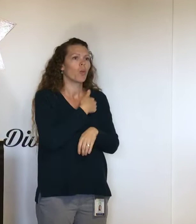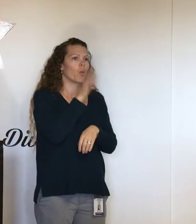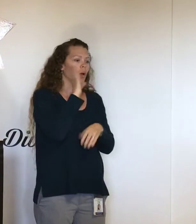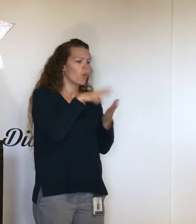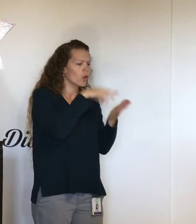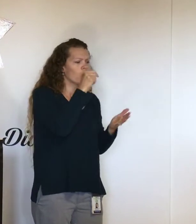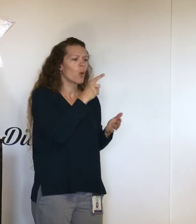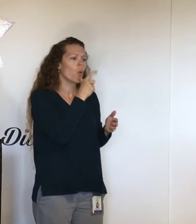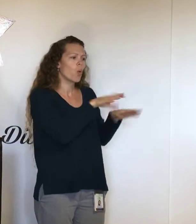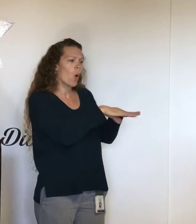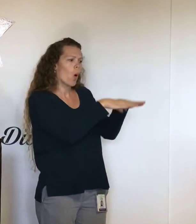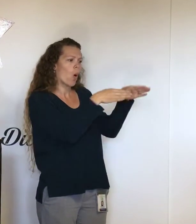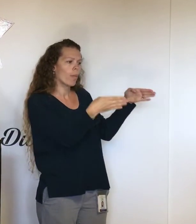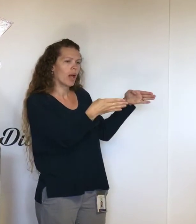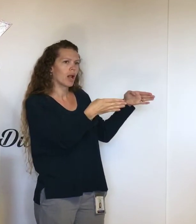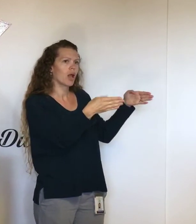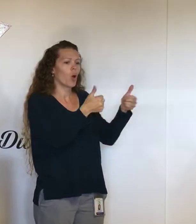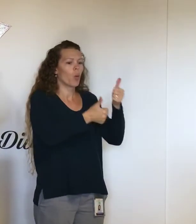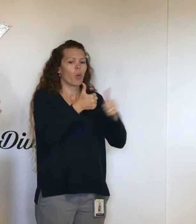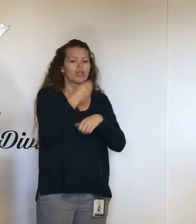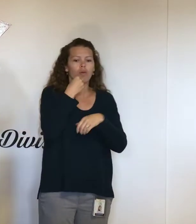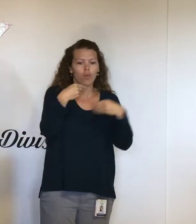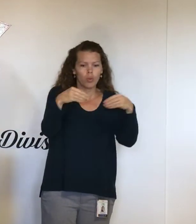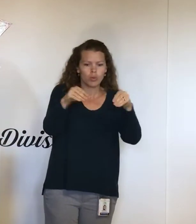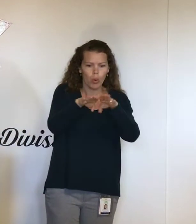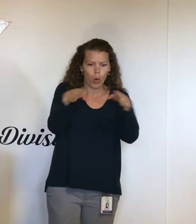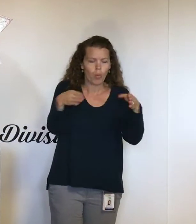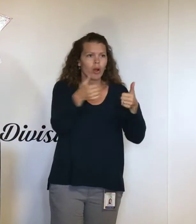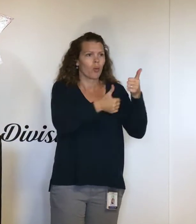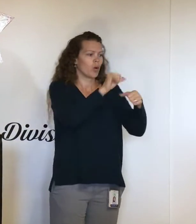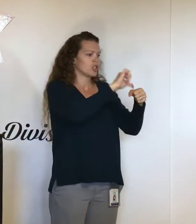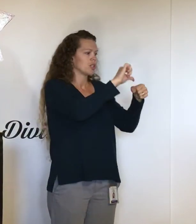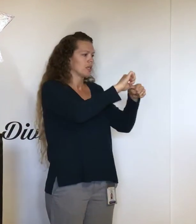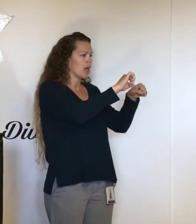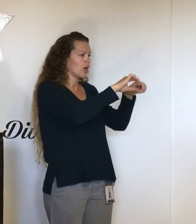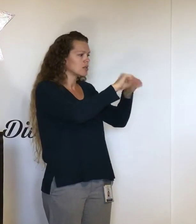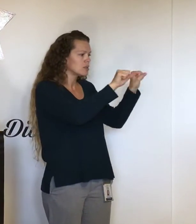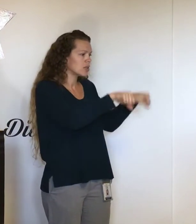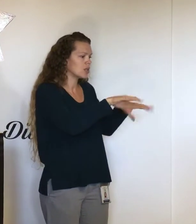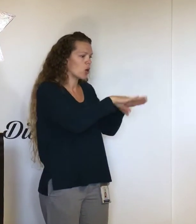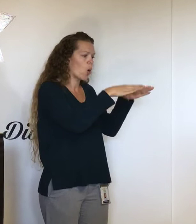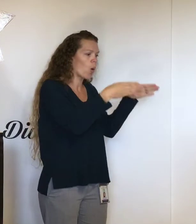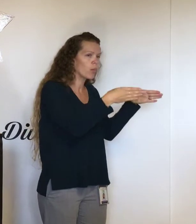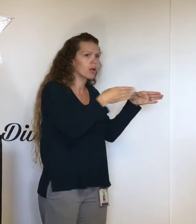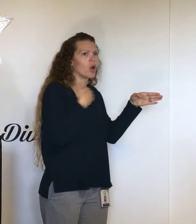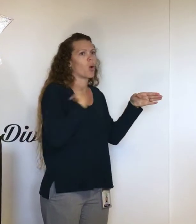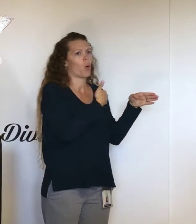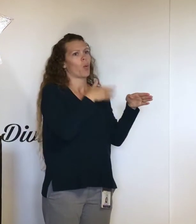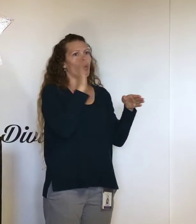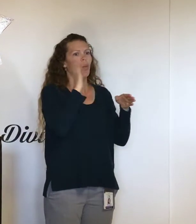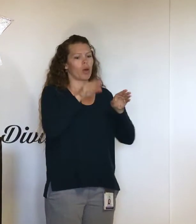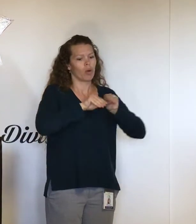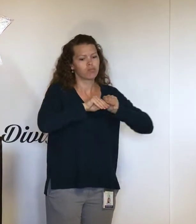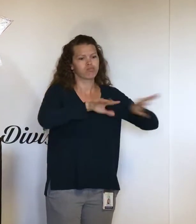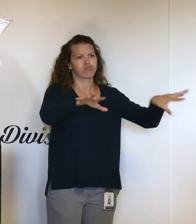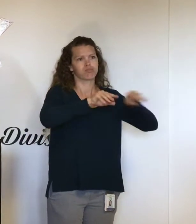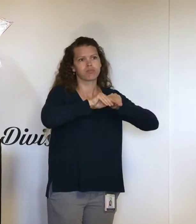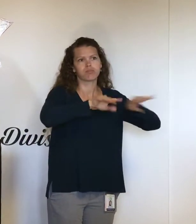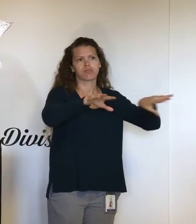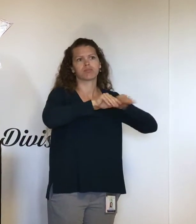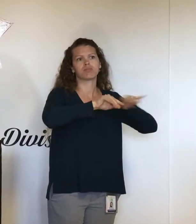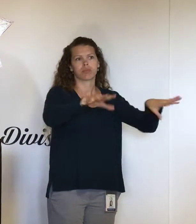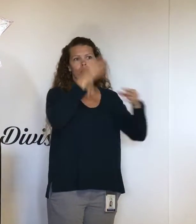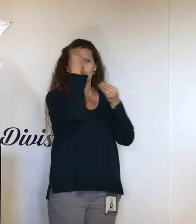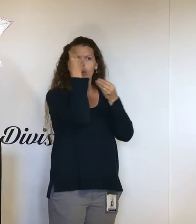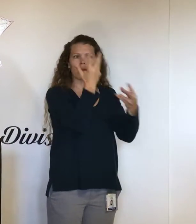And also supermarkets that are open to push that out to people so they know where to buy food, where to buy gas. It's important for everyone to